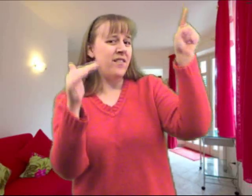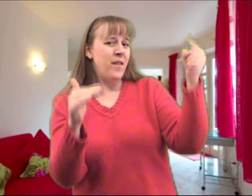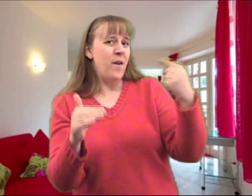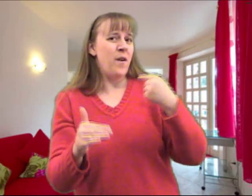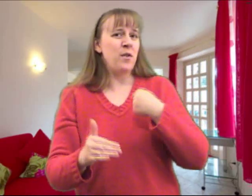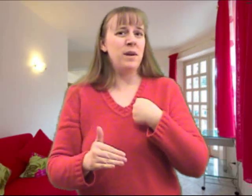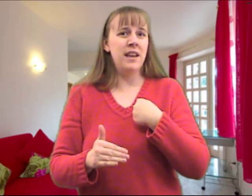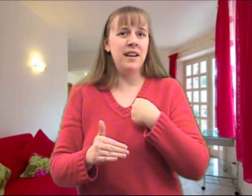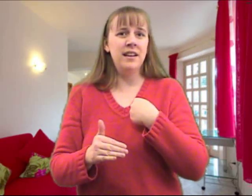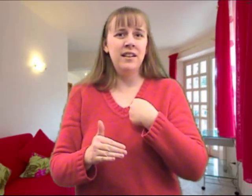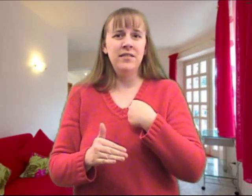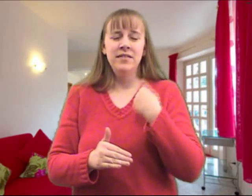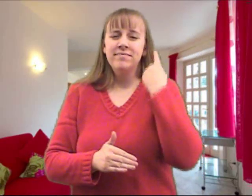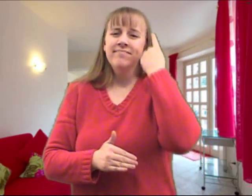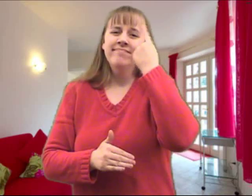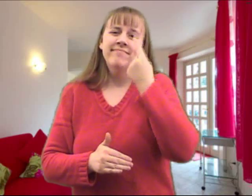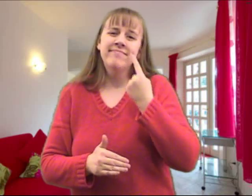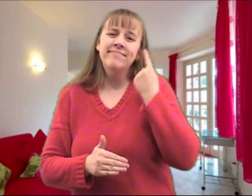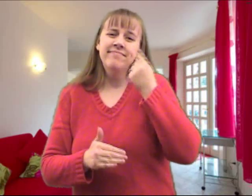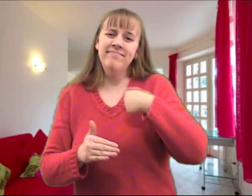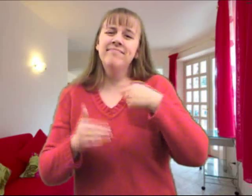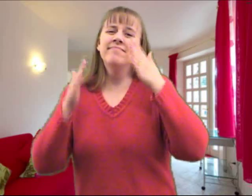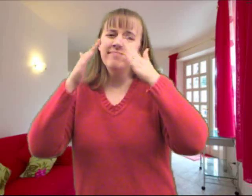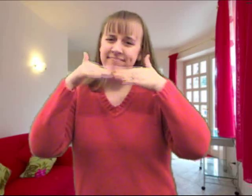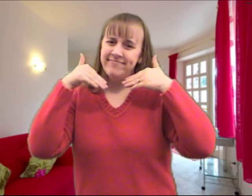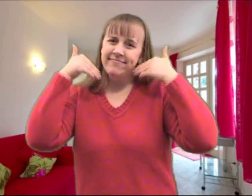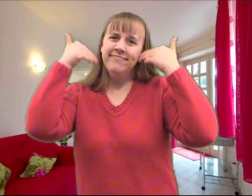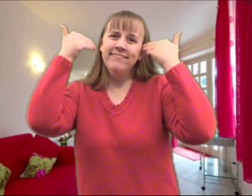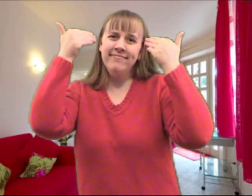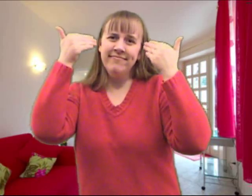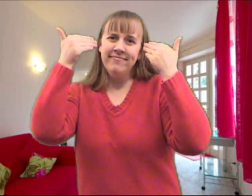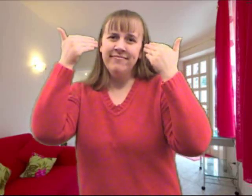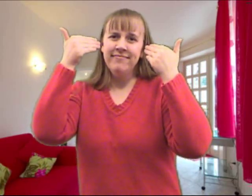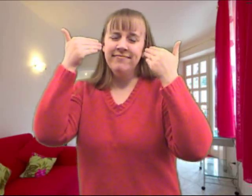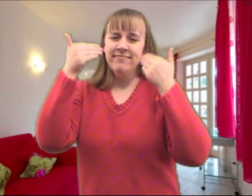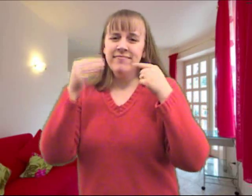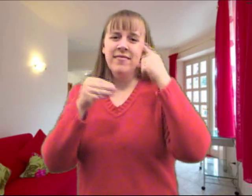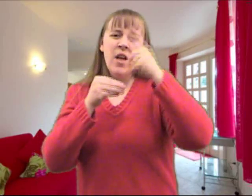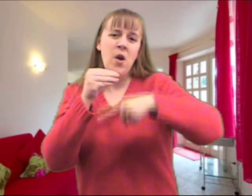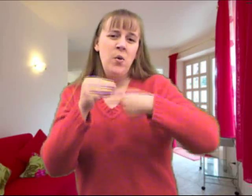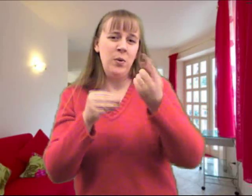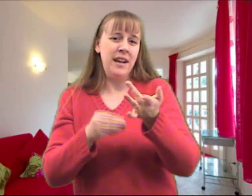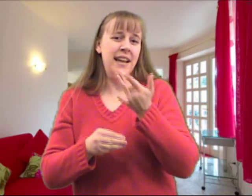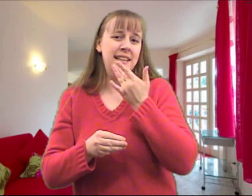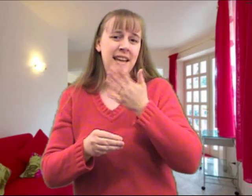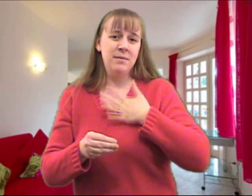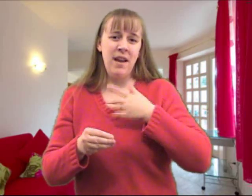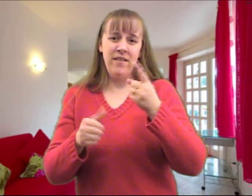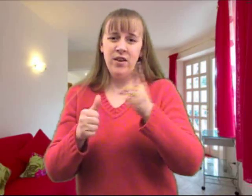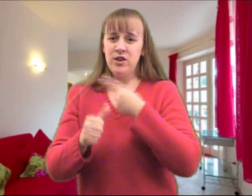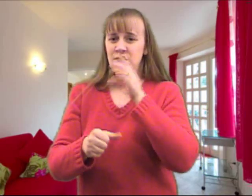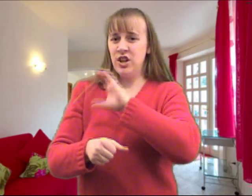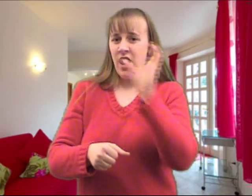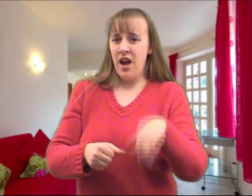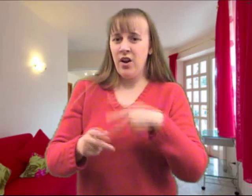for me. Can't stop thinking, it'll make me smile. When I taste my first Chicago